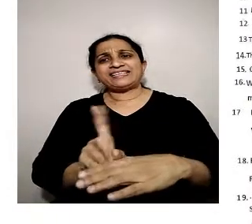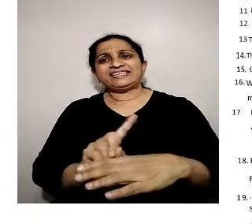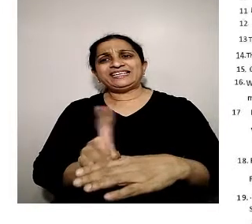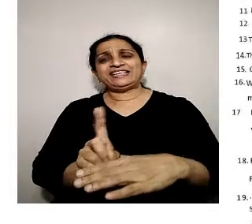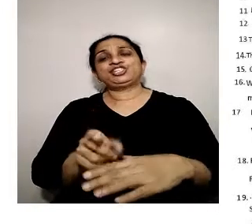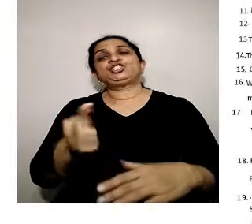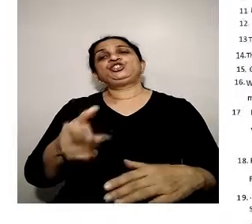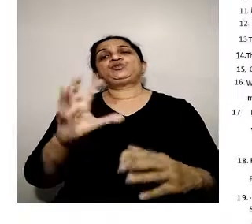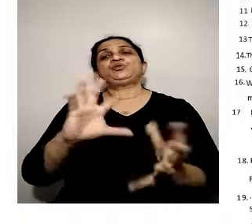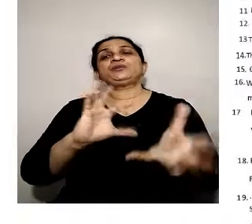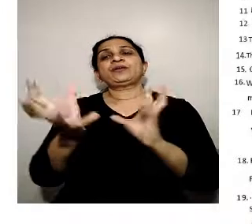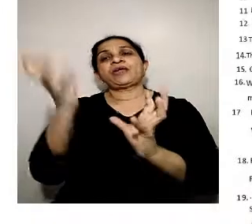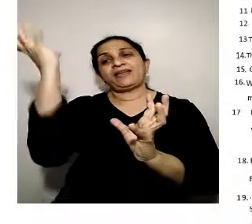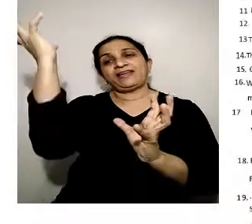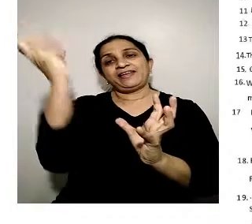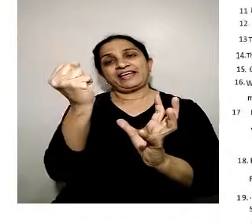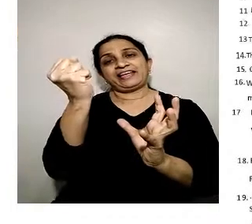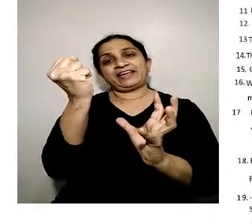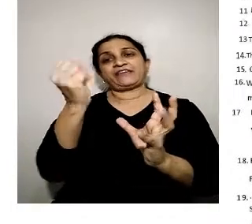due to gravity.